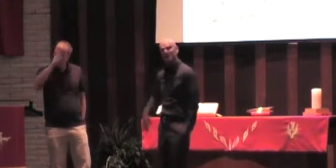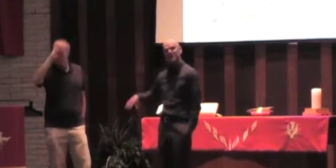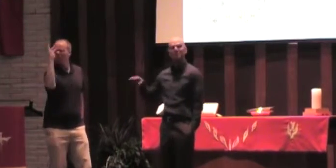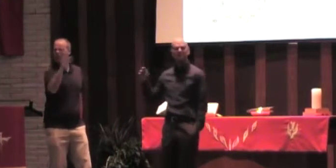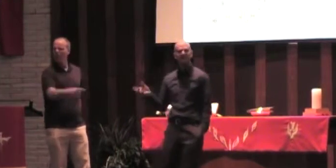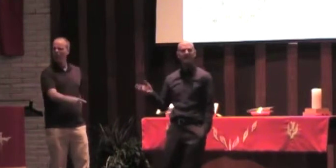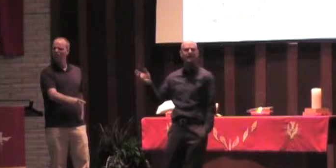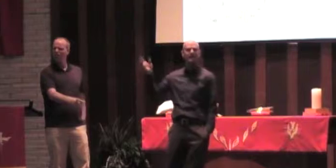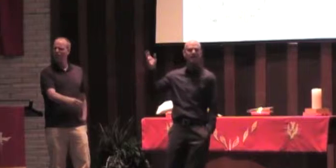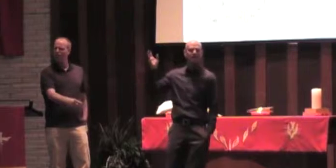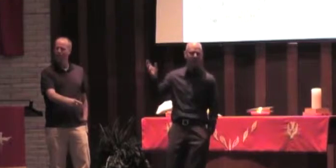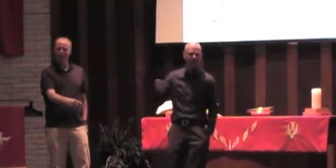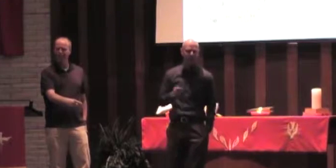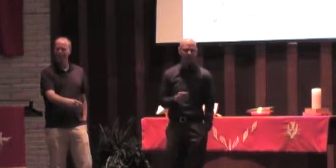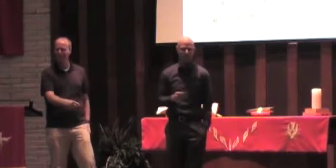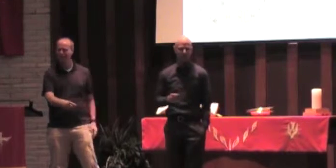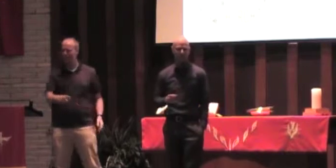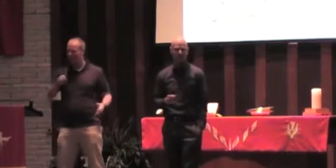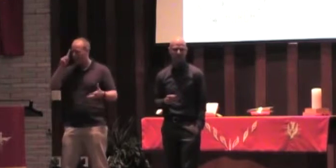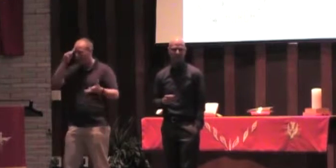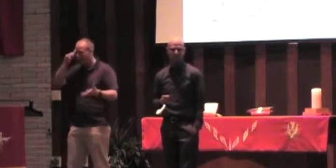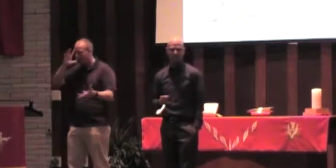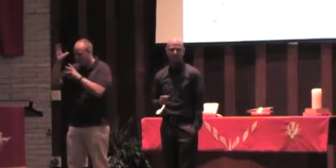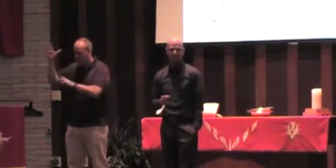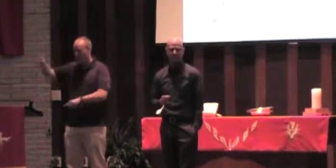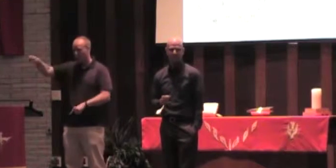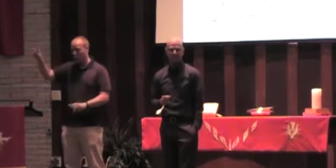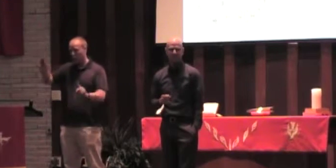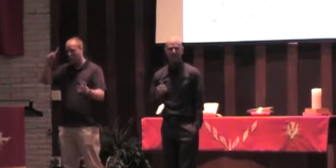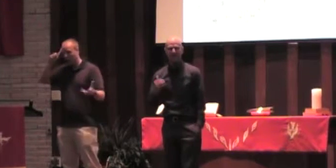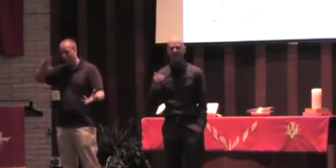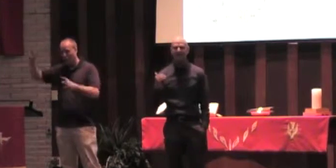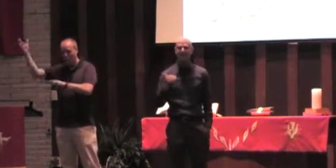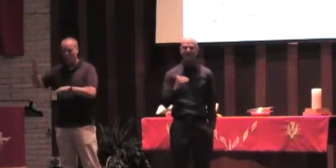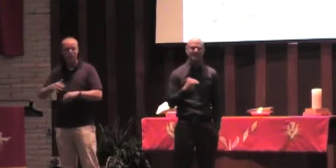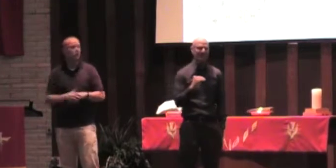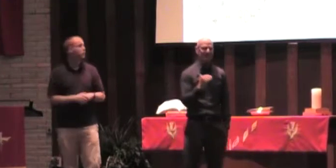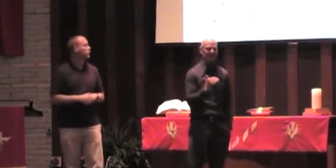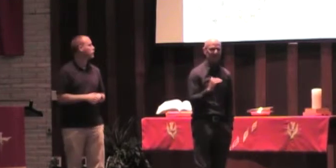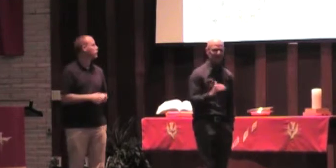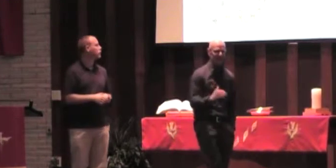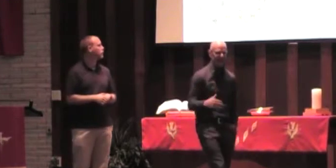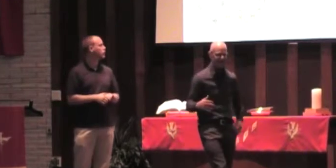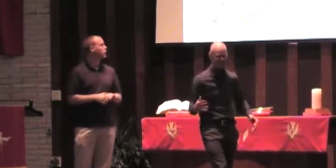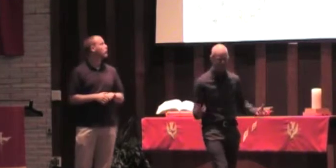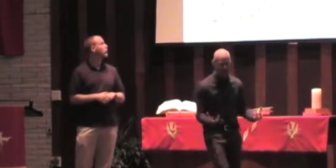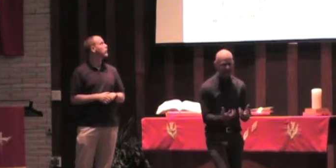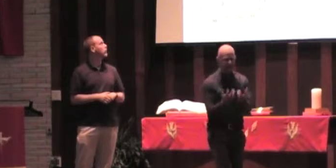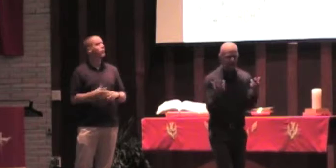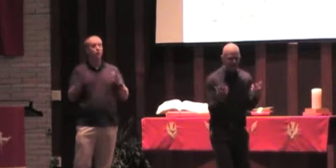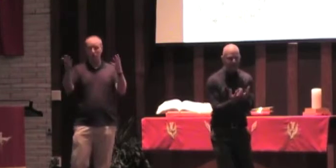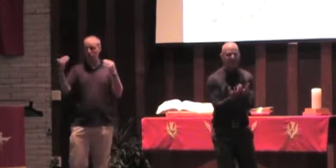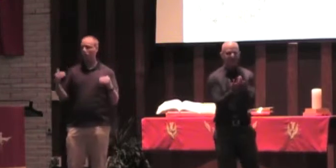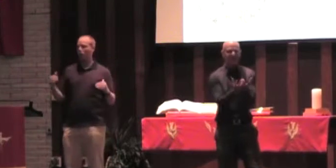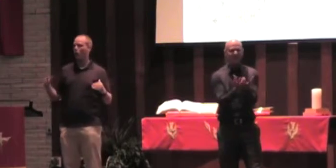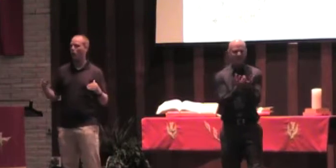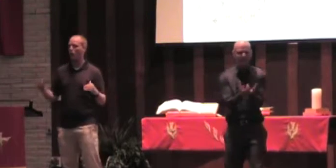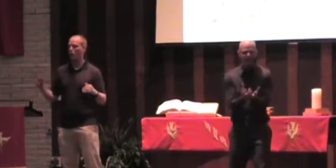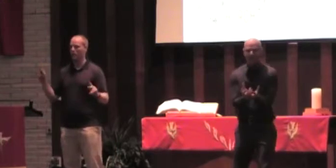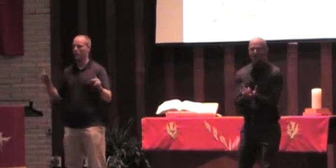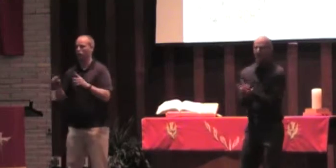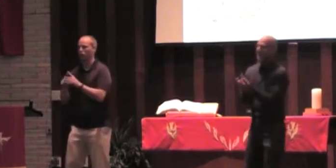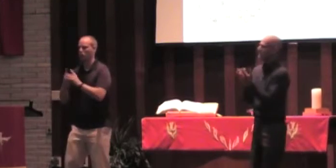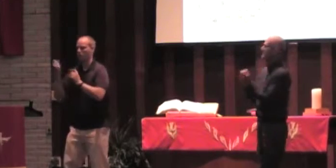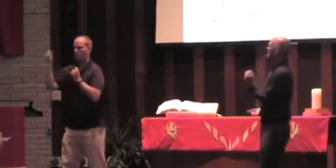They have it completely backwards. And then I love this next little line. As the riot is starting to